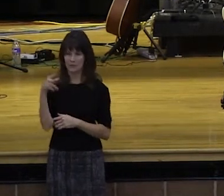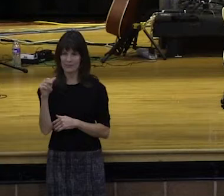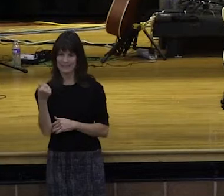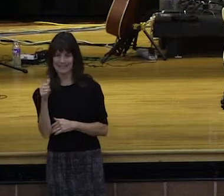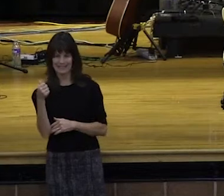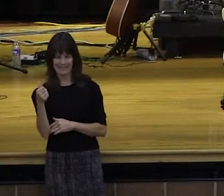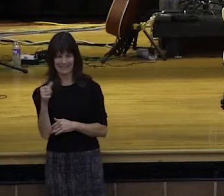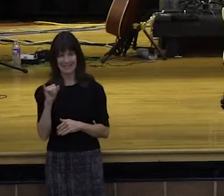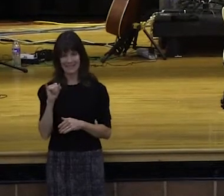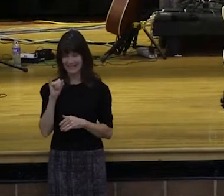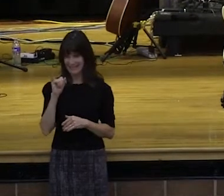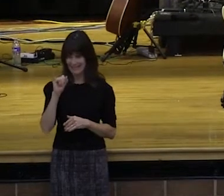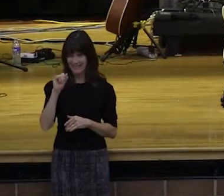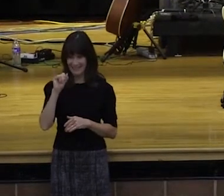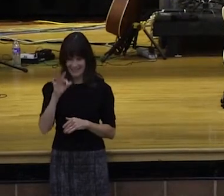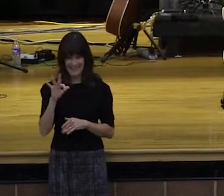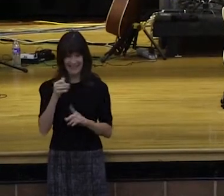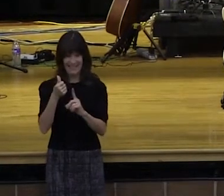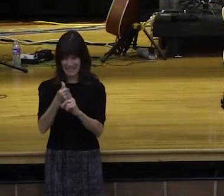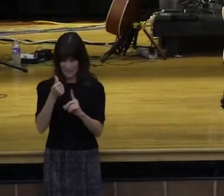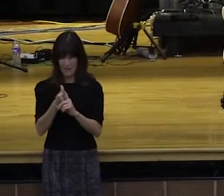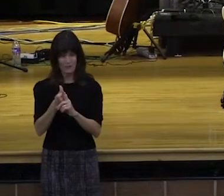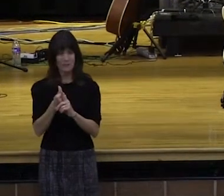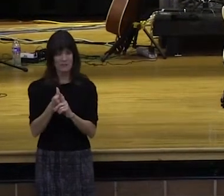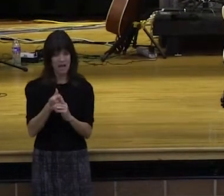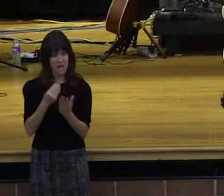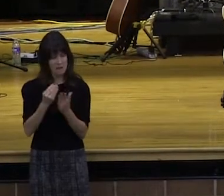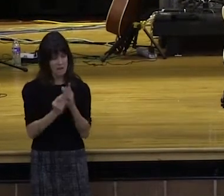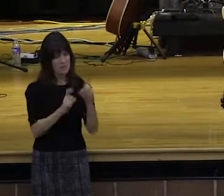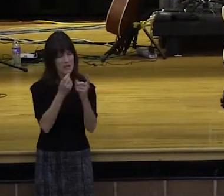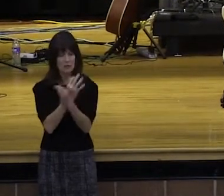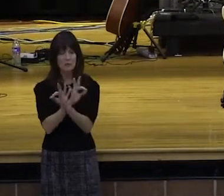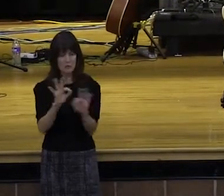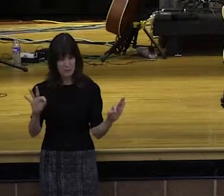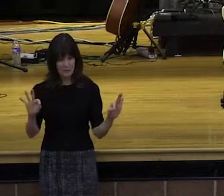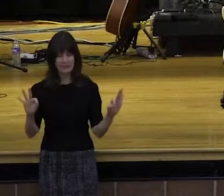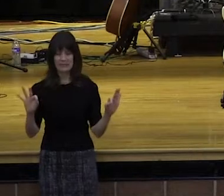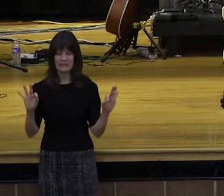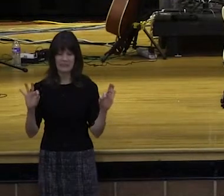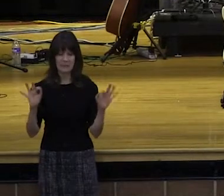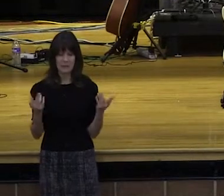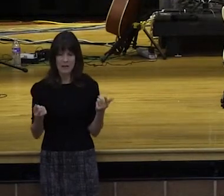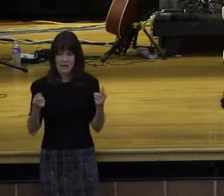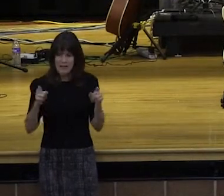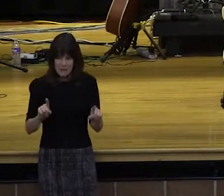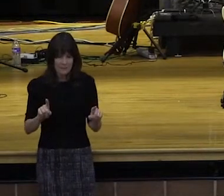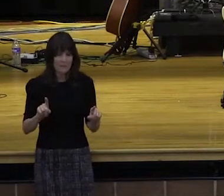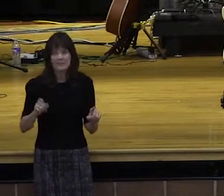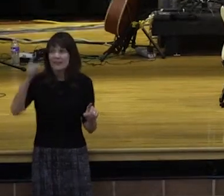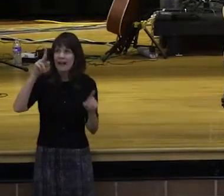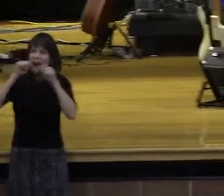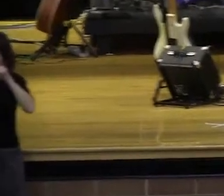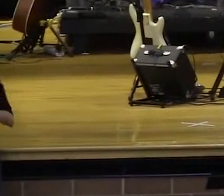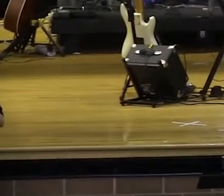will overflow with new wine. Everybody say, Back in the day. Back in the day, most of people's wealth was not in silver or